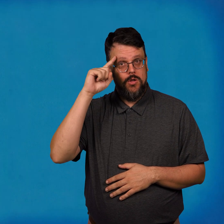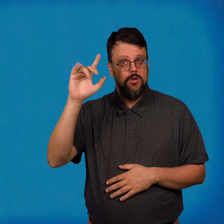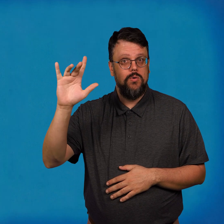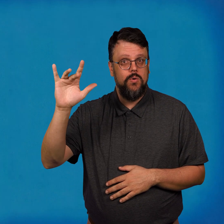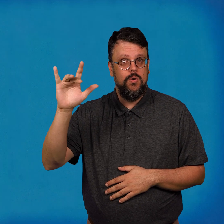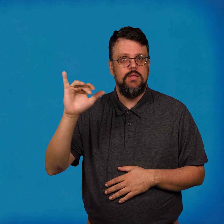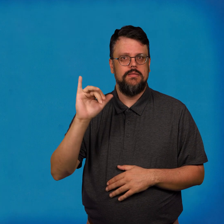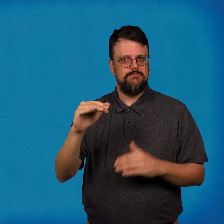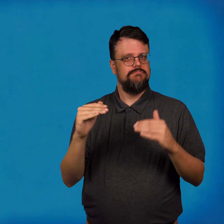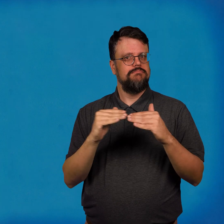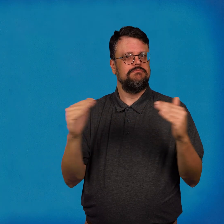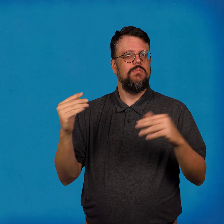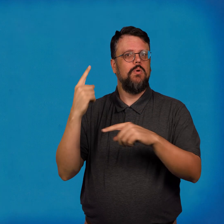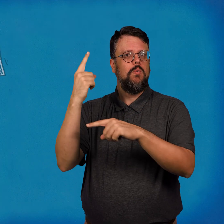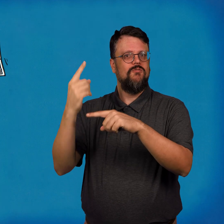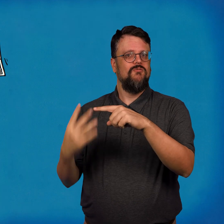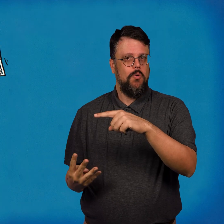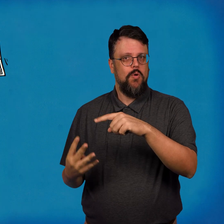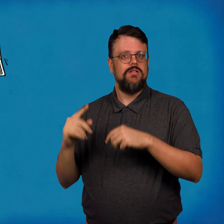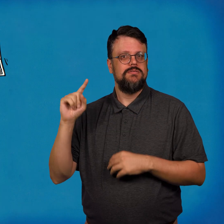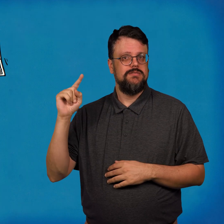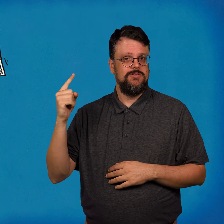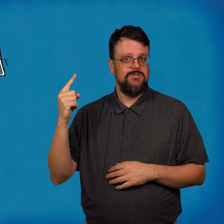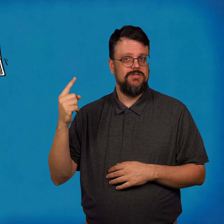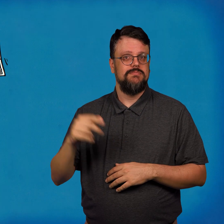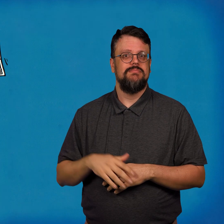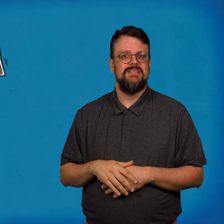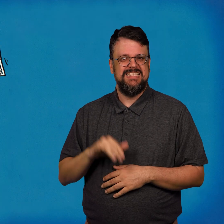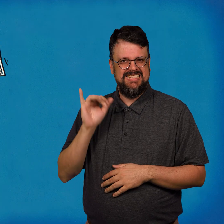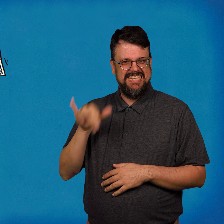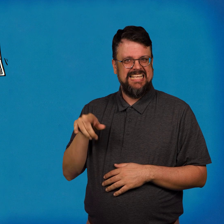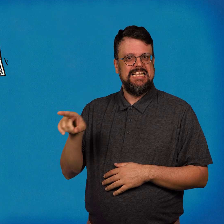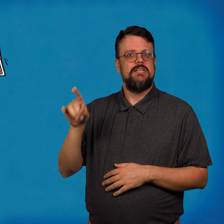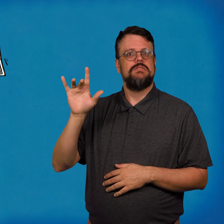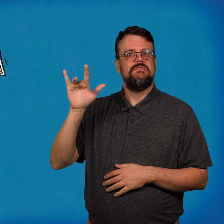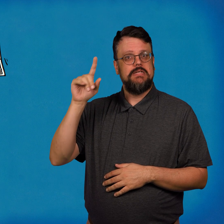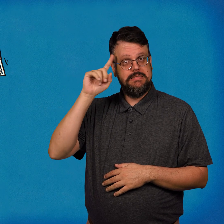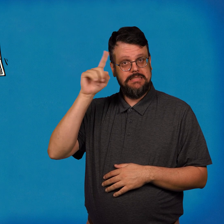One quarter is one fourth of a dollar. It's 25 cents.